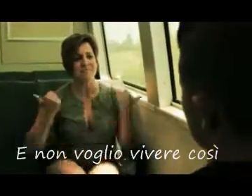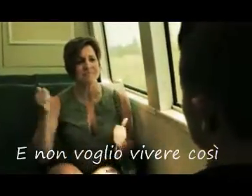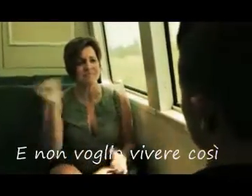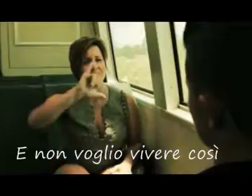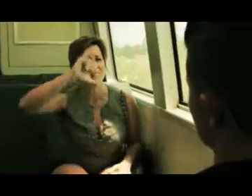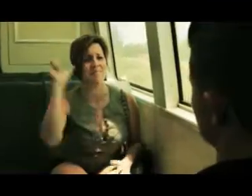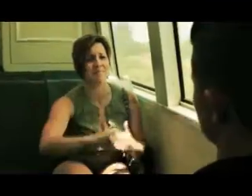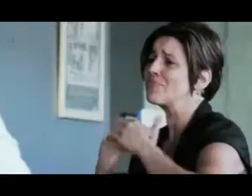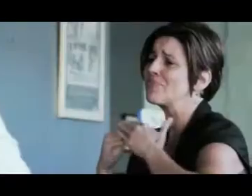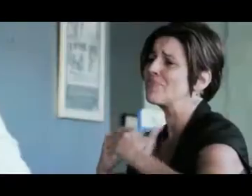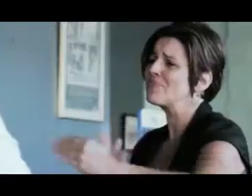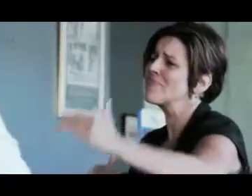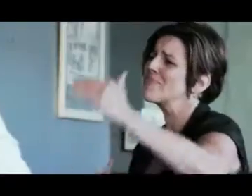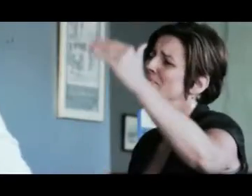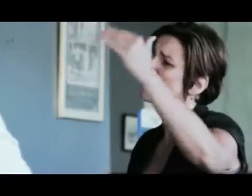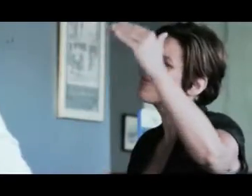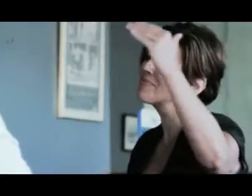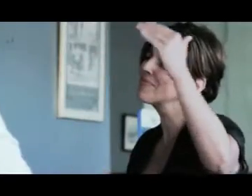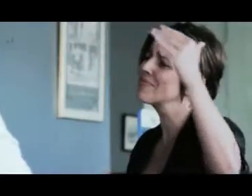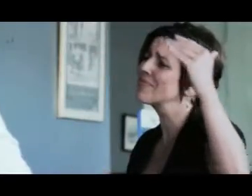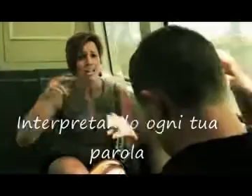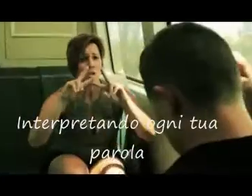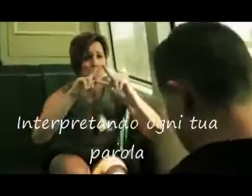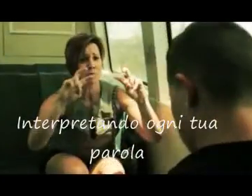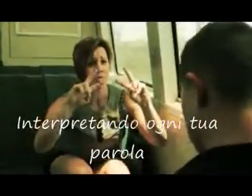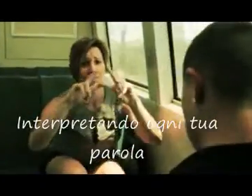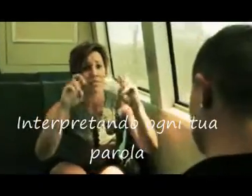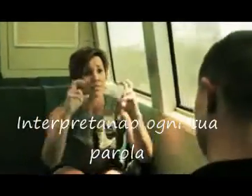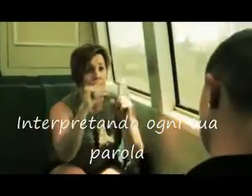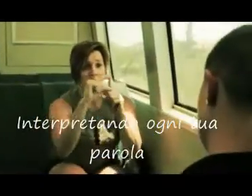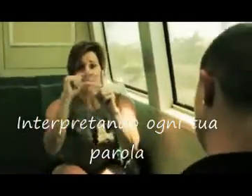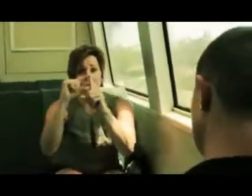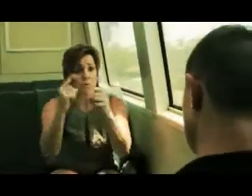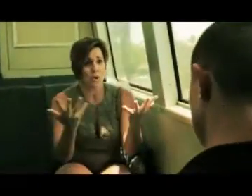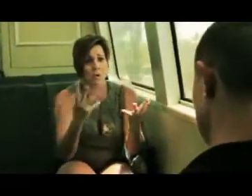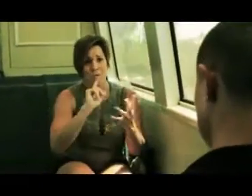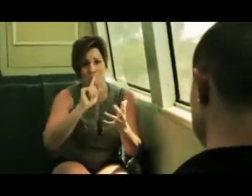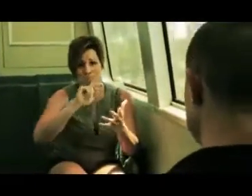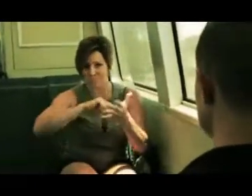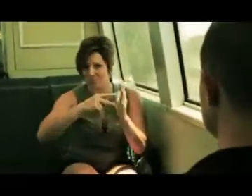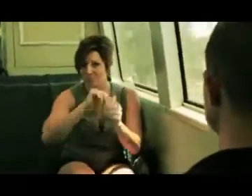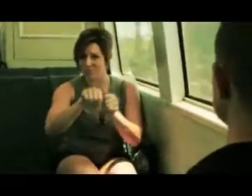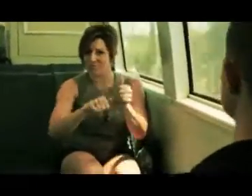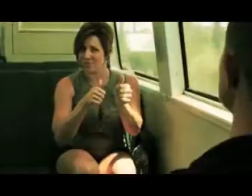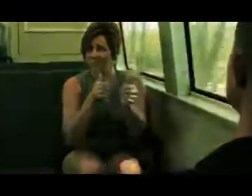But I don't wanna live that way Leading into every word you say